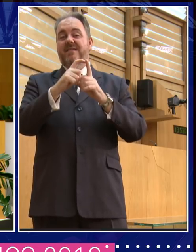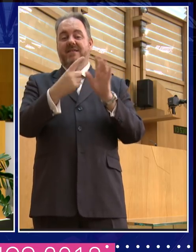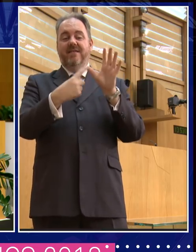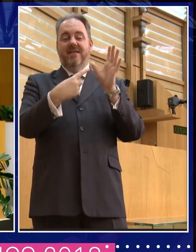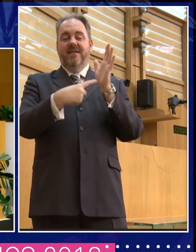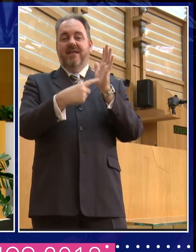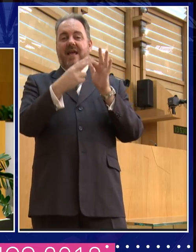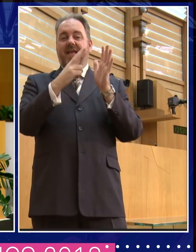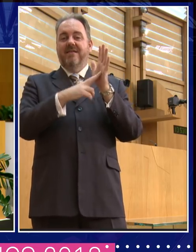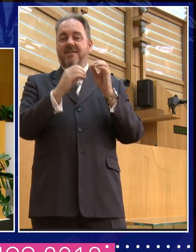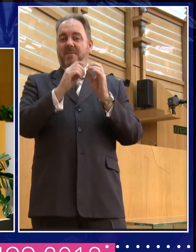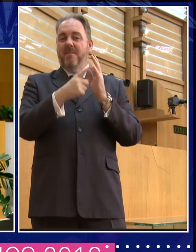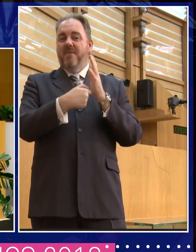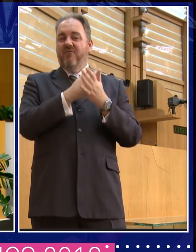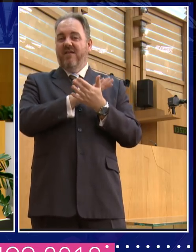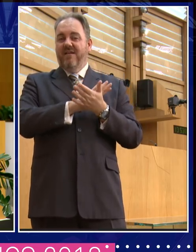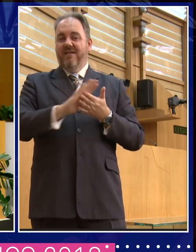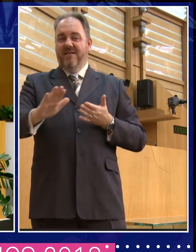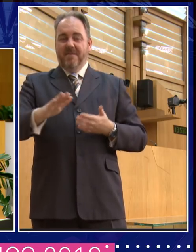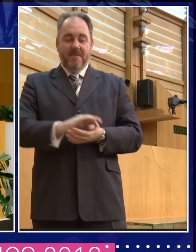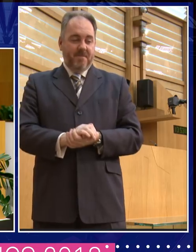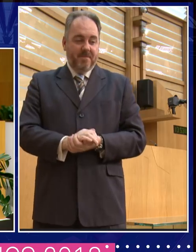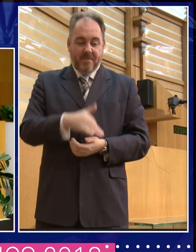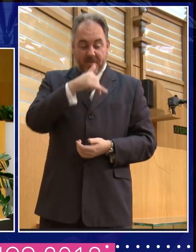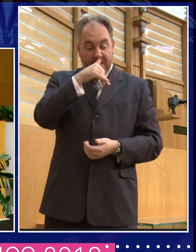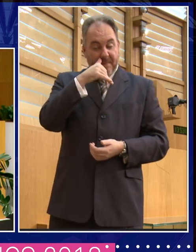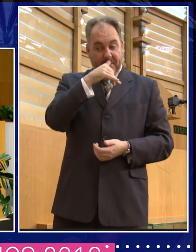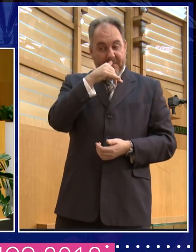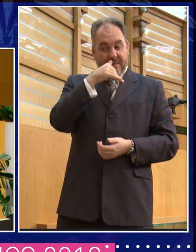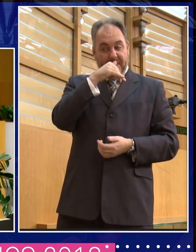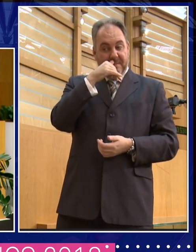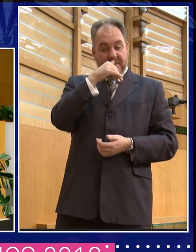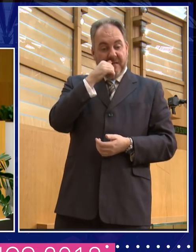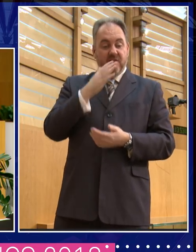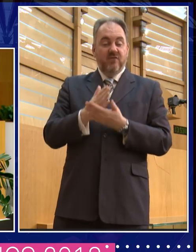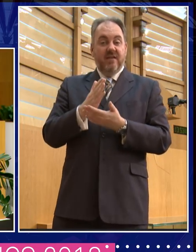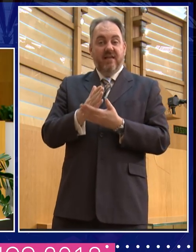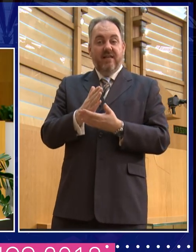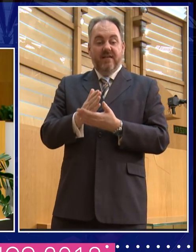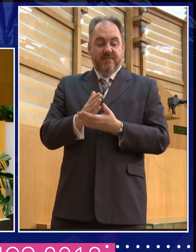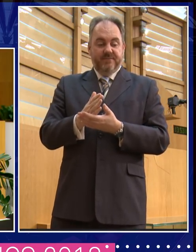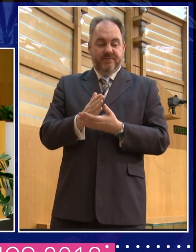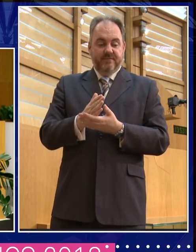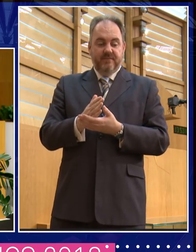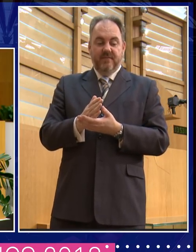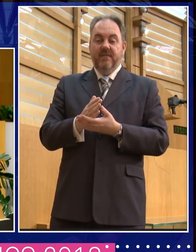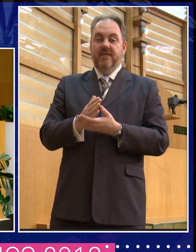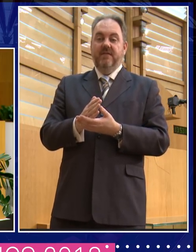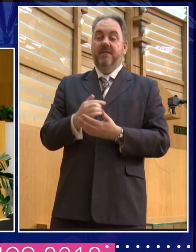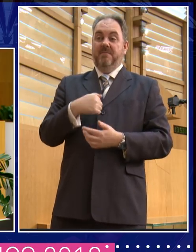And, you know, I think always, you know, first and foremost, I'm an academic who works